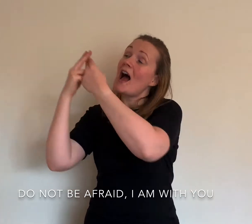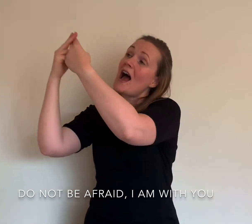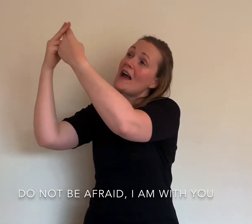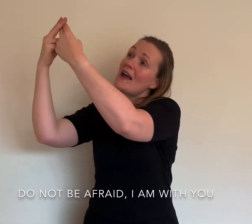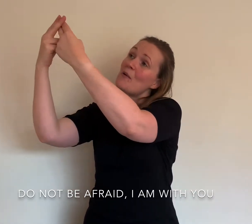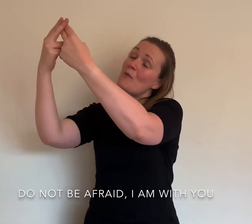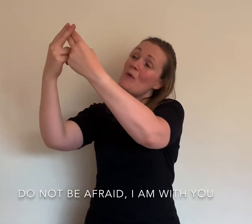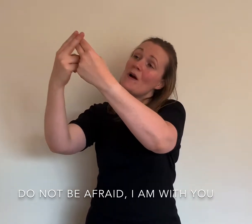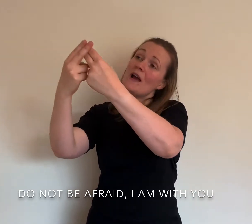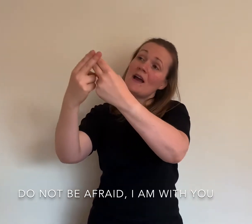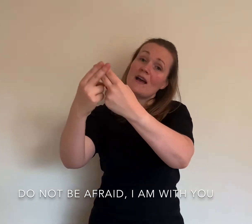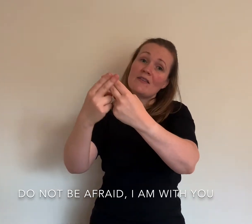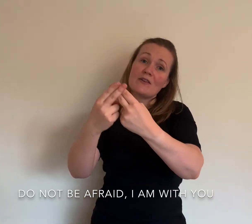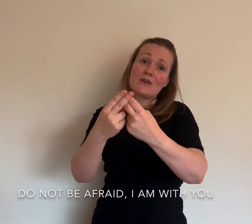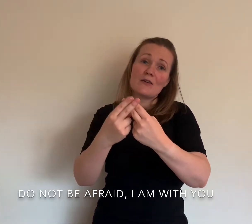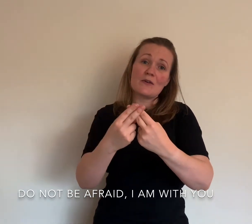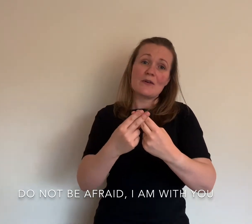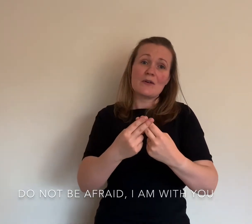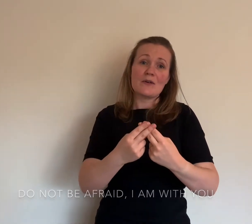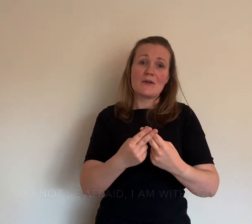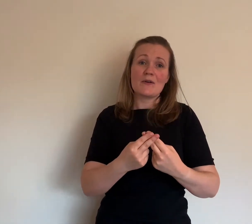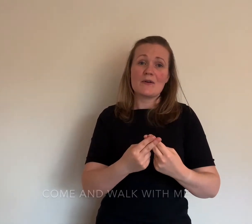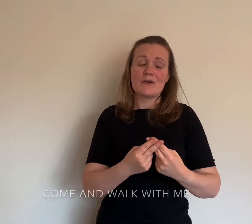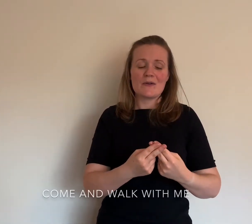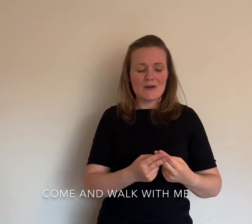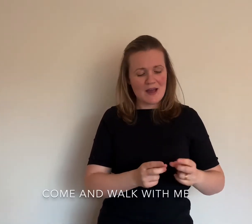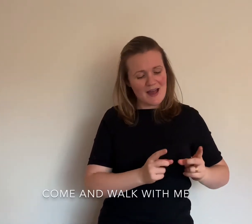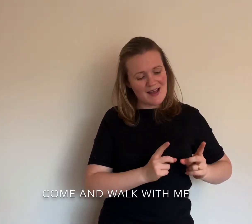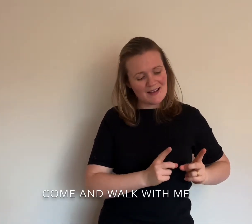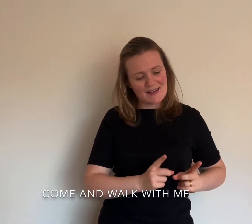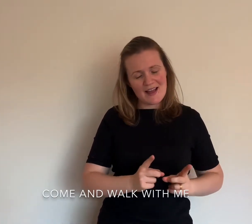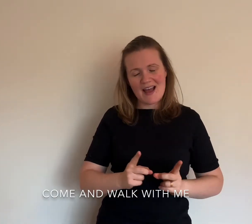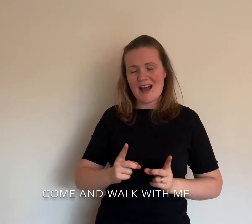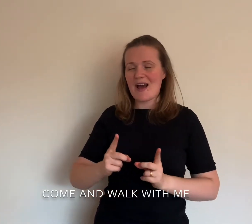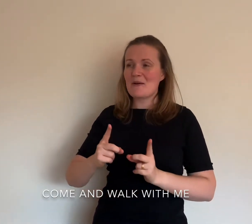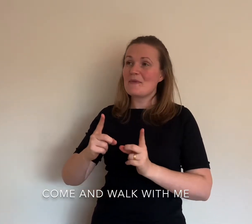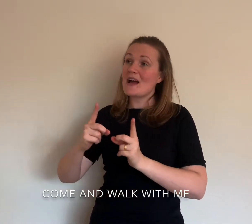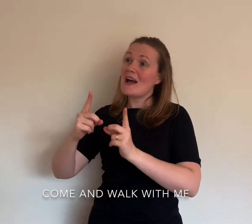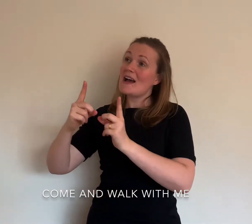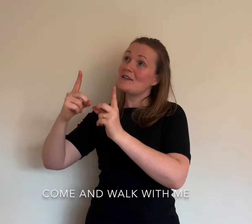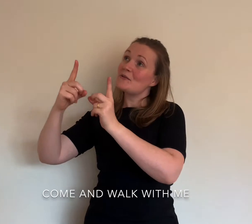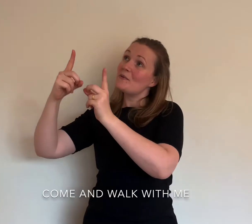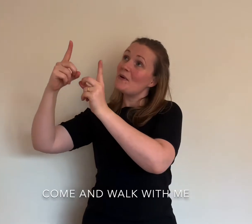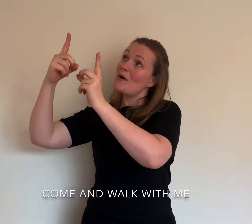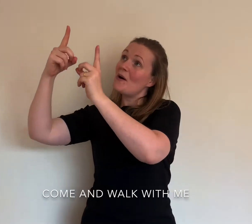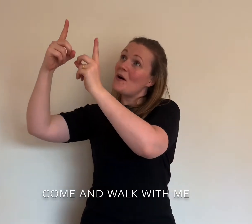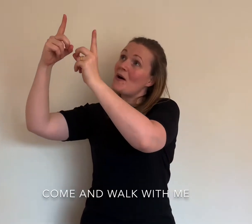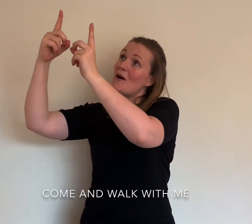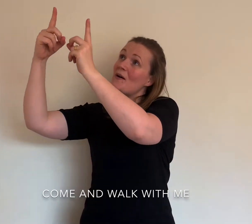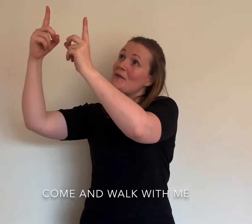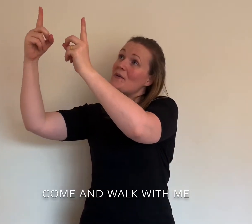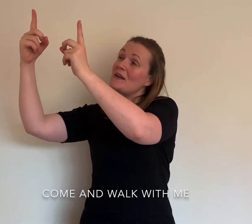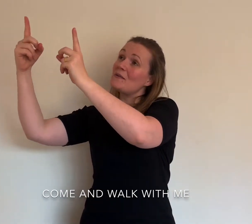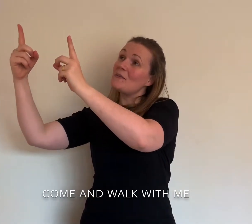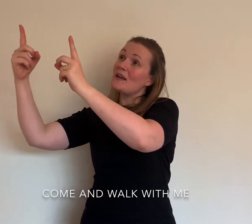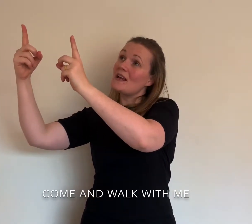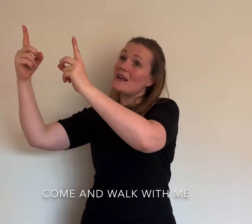I am with you, come and walk with me.